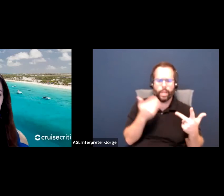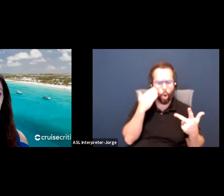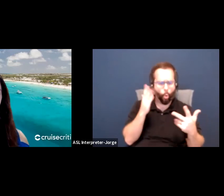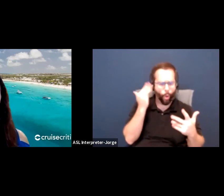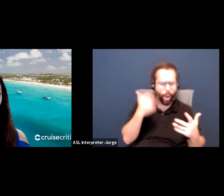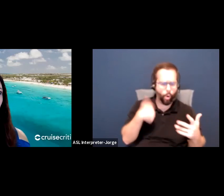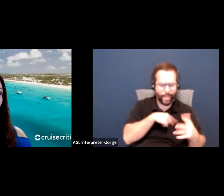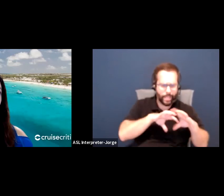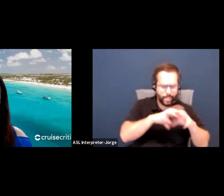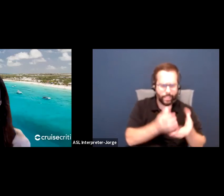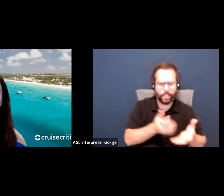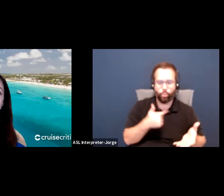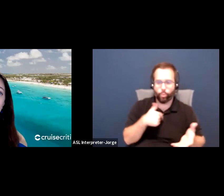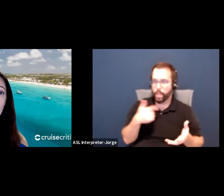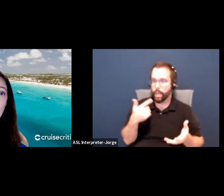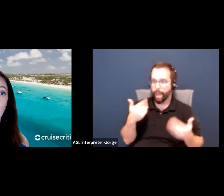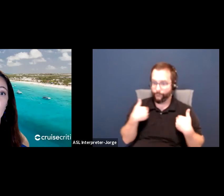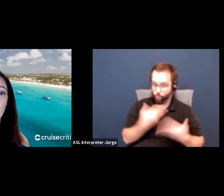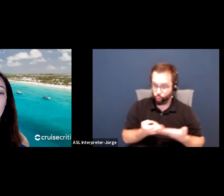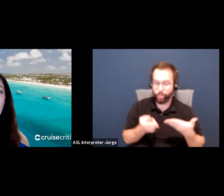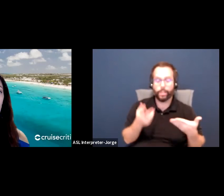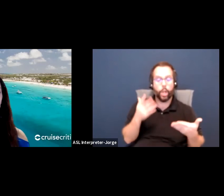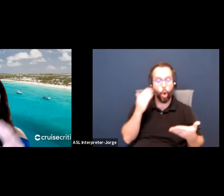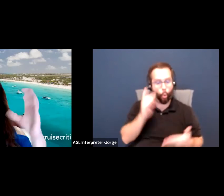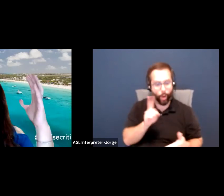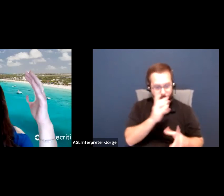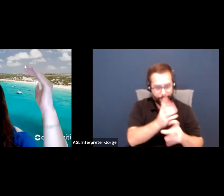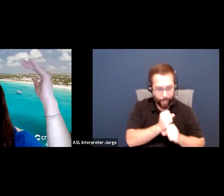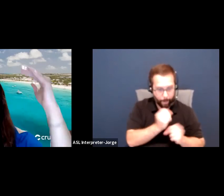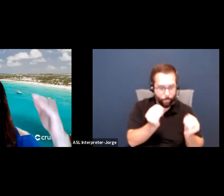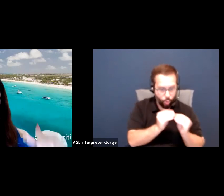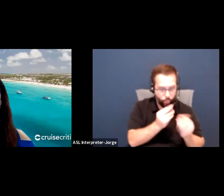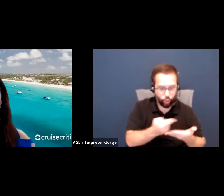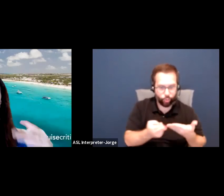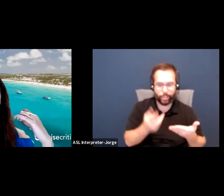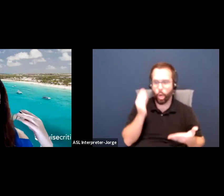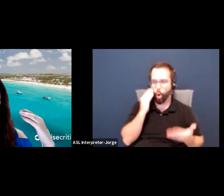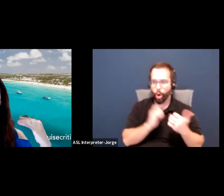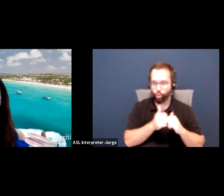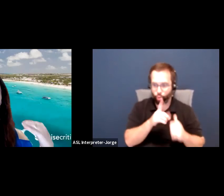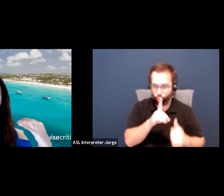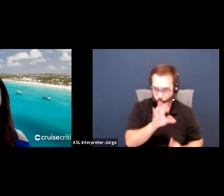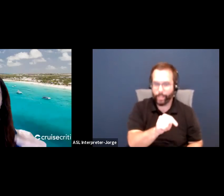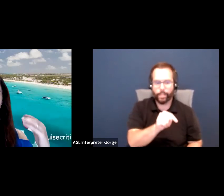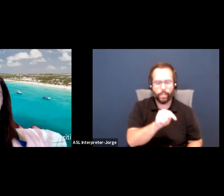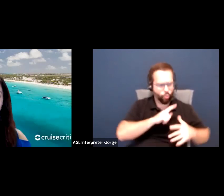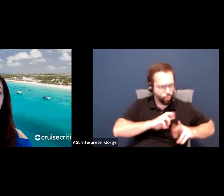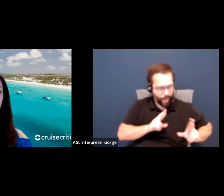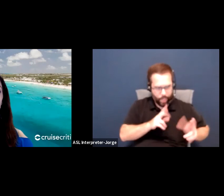for it, and we know where we need to get resources and how we're going to do it, right? So by the time you've gone through all this, people are pumped. They're ready to